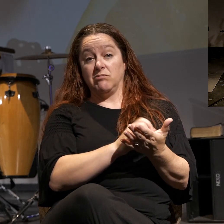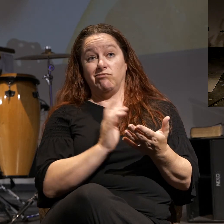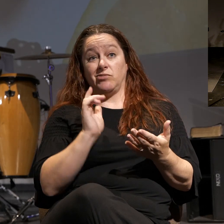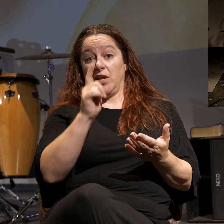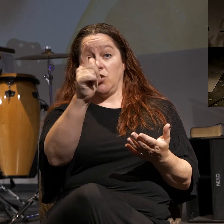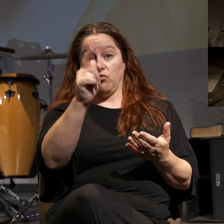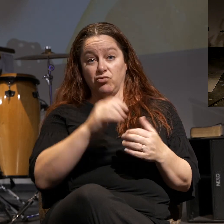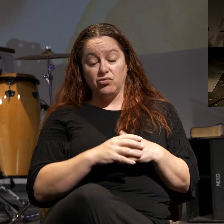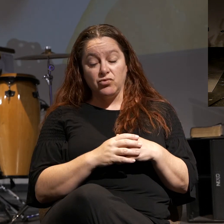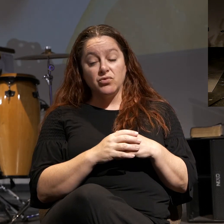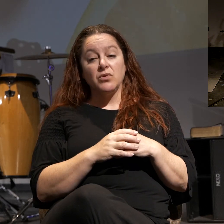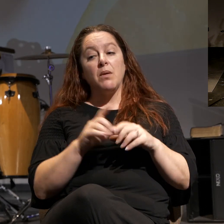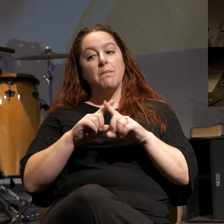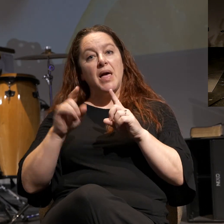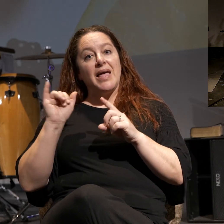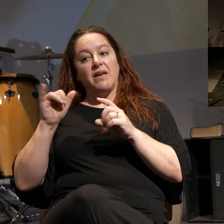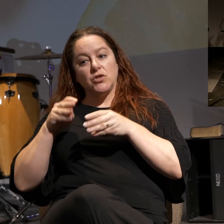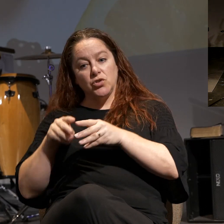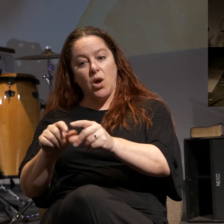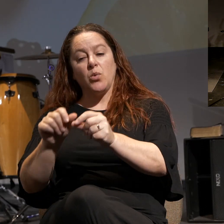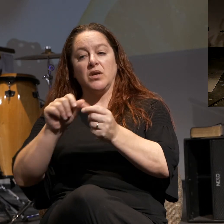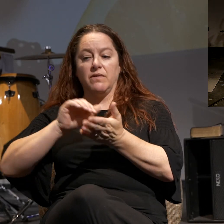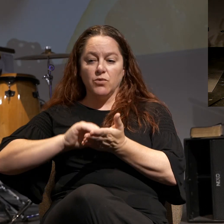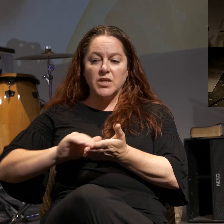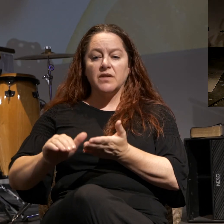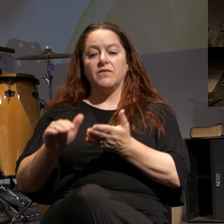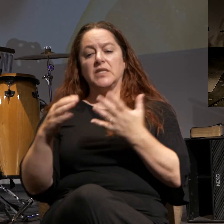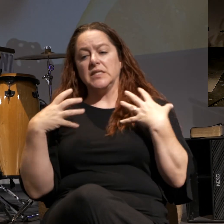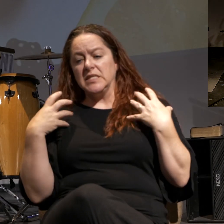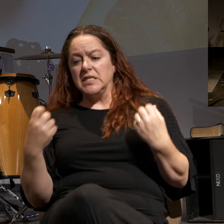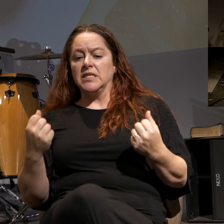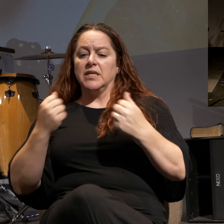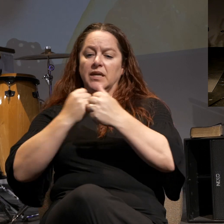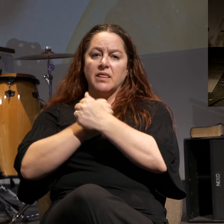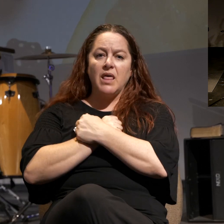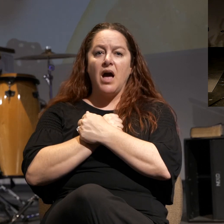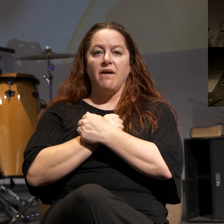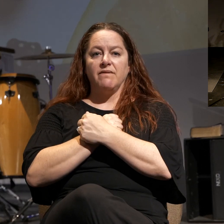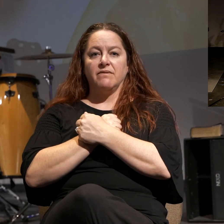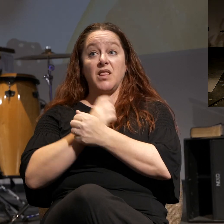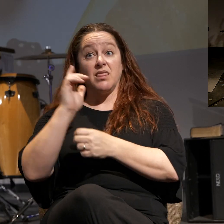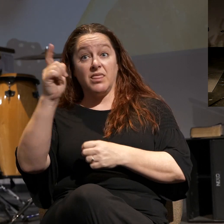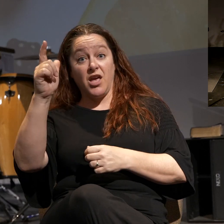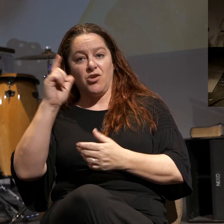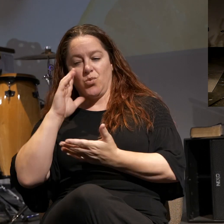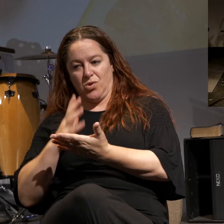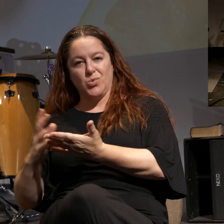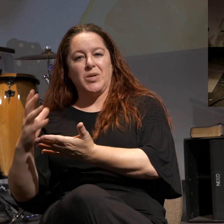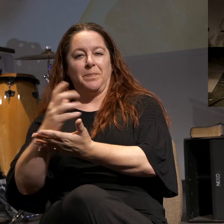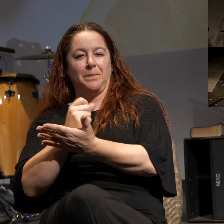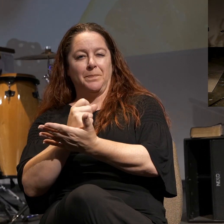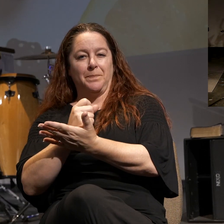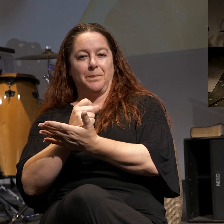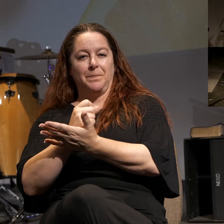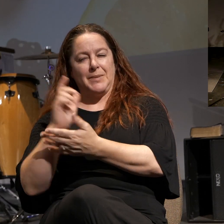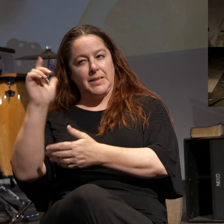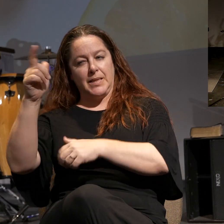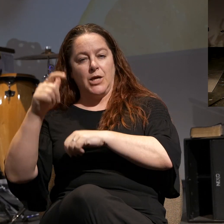time. But if you're sowing seeds of forgiveness and healing and love, that's what you're going to reap. It's just a matter of time.